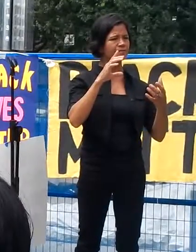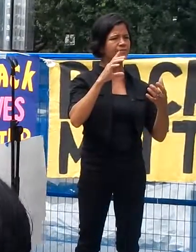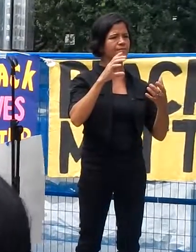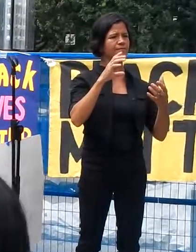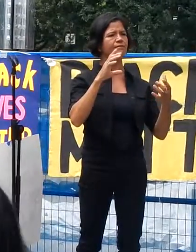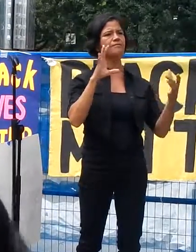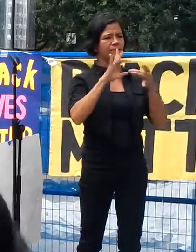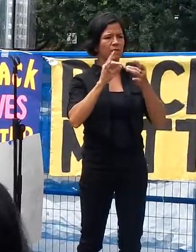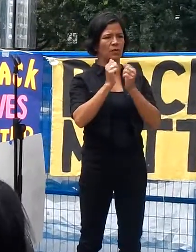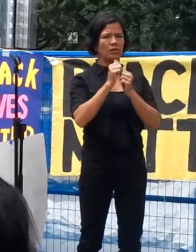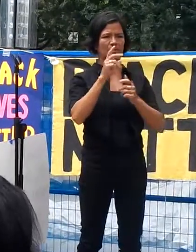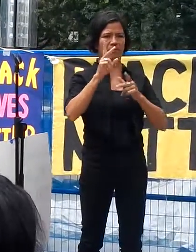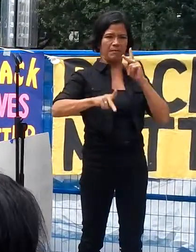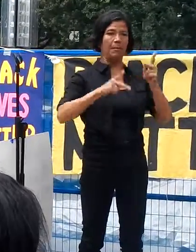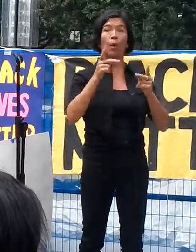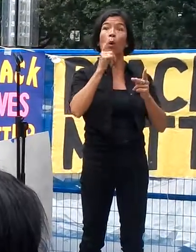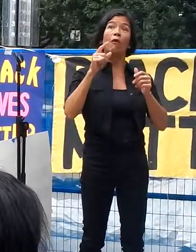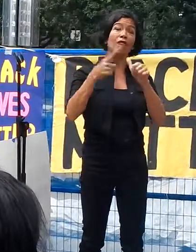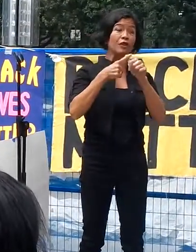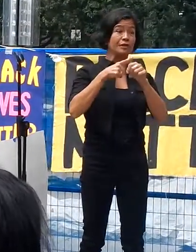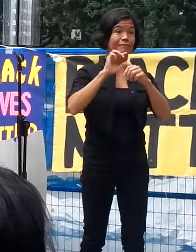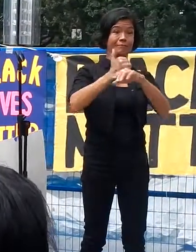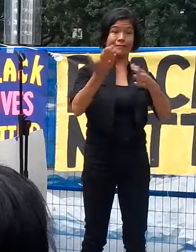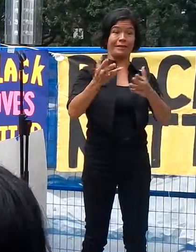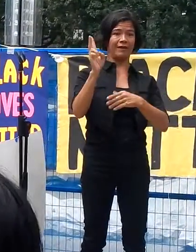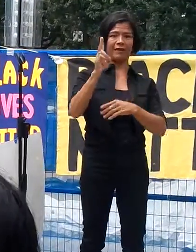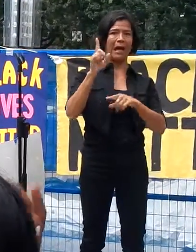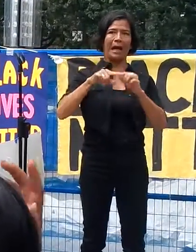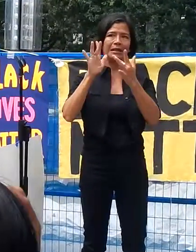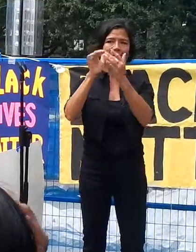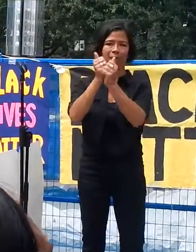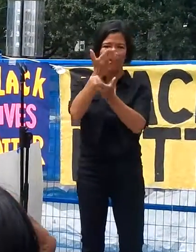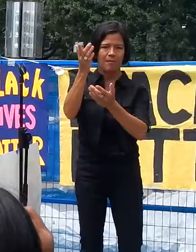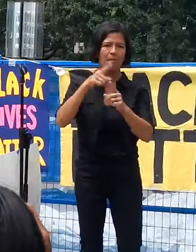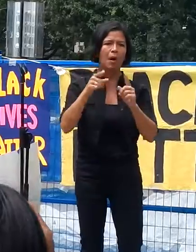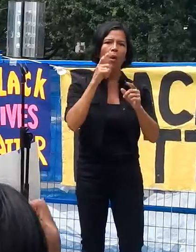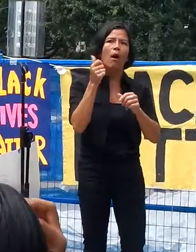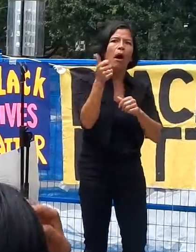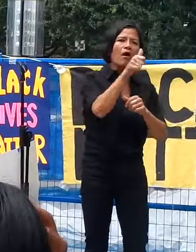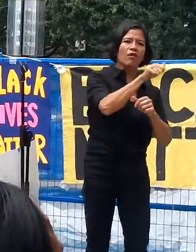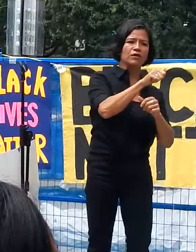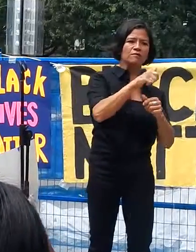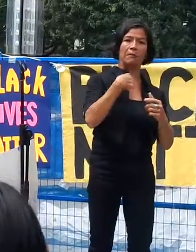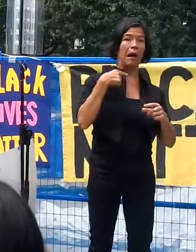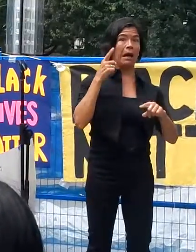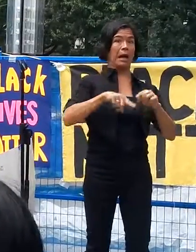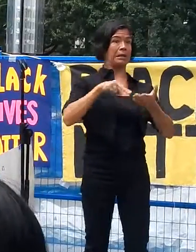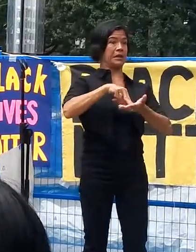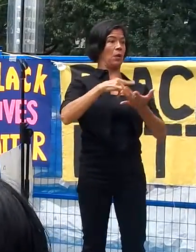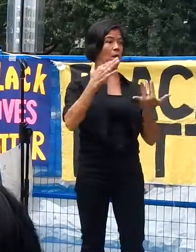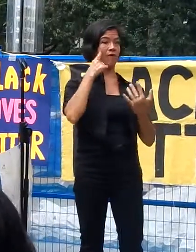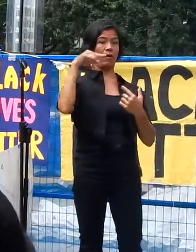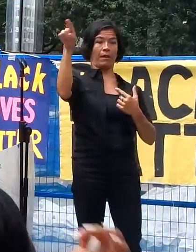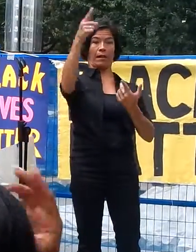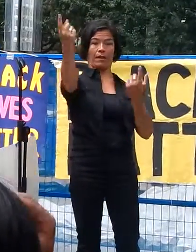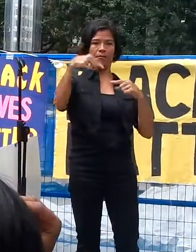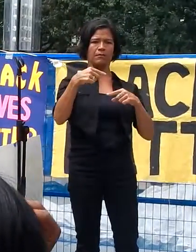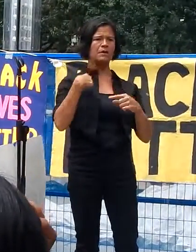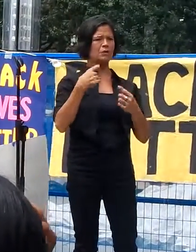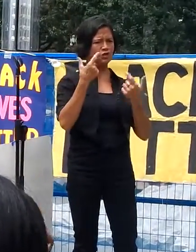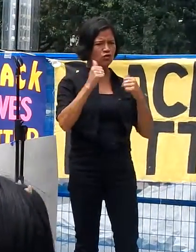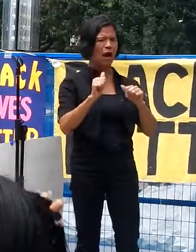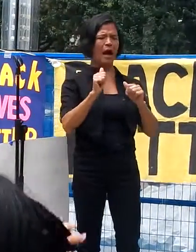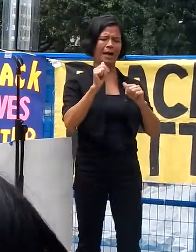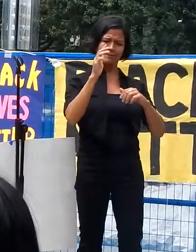born here because we can't get them. And I will never stand to wait until they come. I started, we restored the